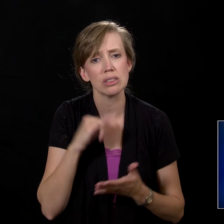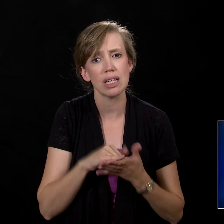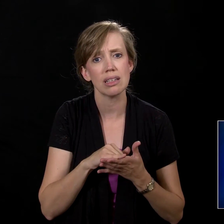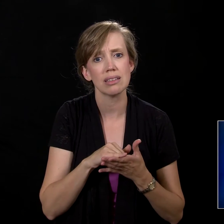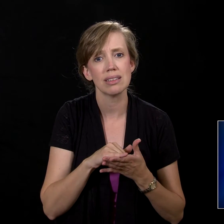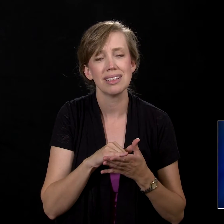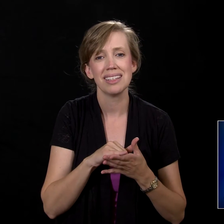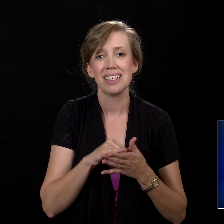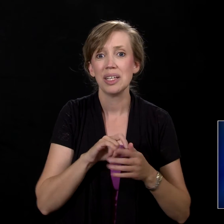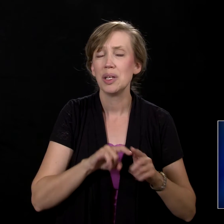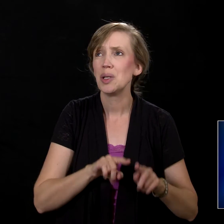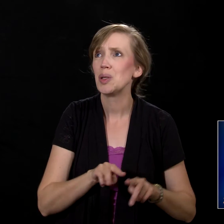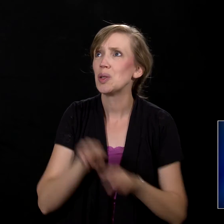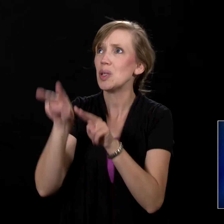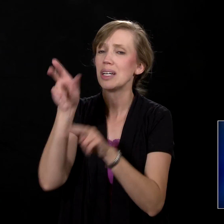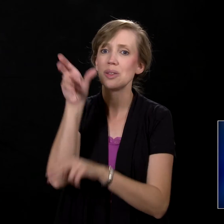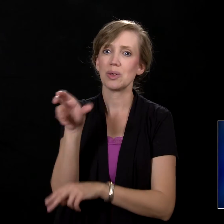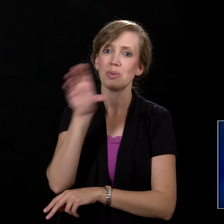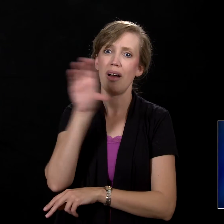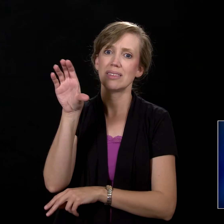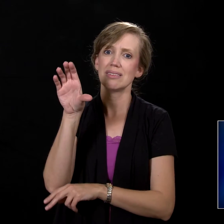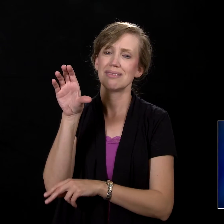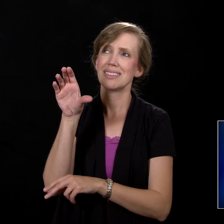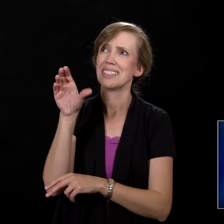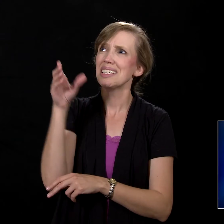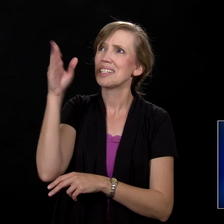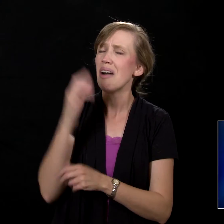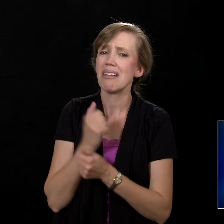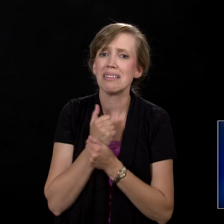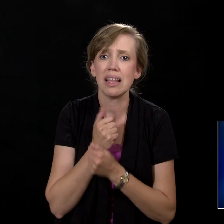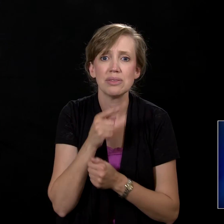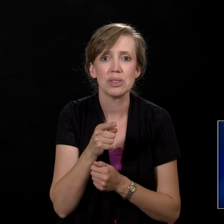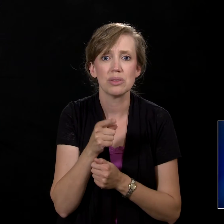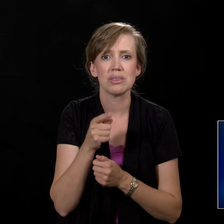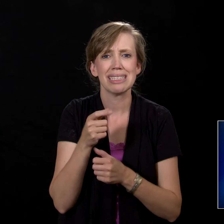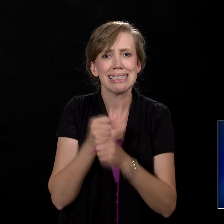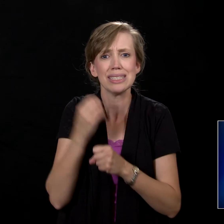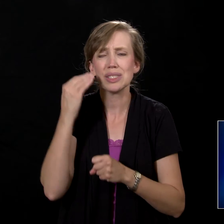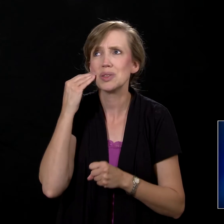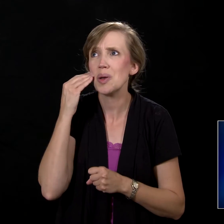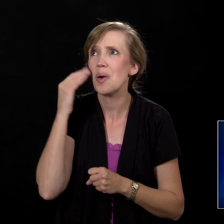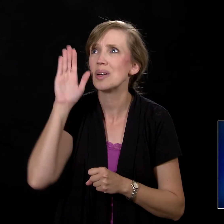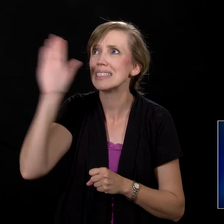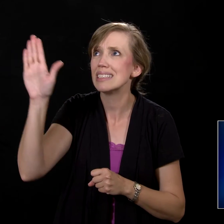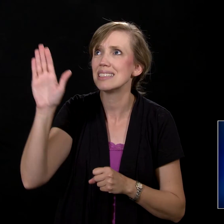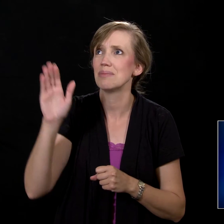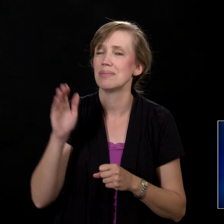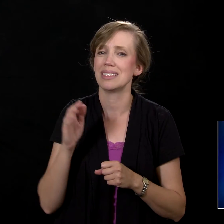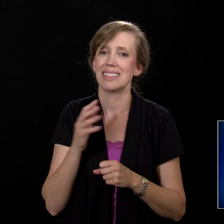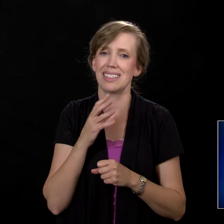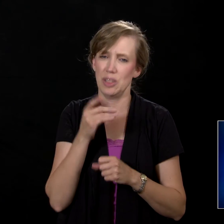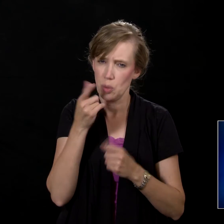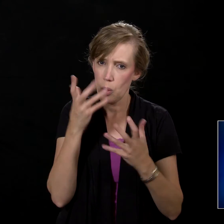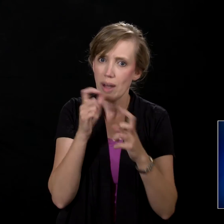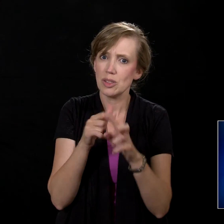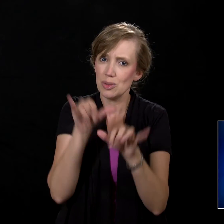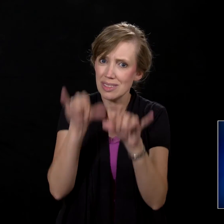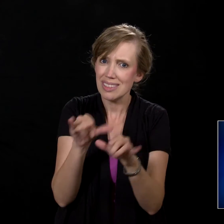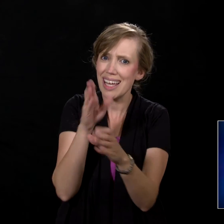cross. Witness God's love for you. Get to know a God who truly is good and you'll want to stay on God's path and you'll avoid